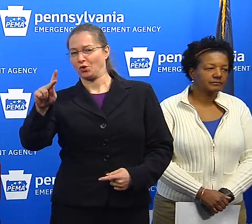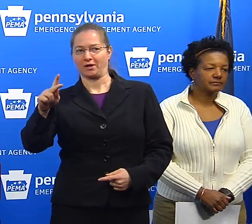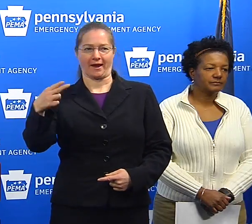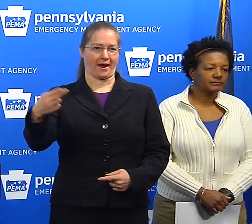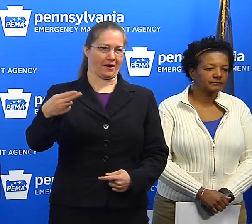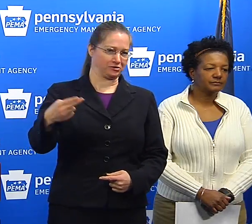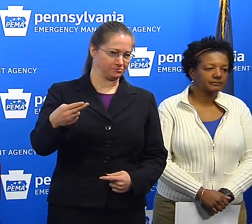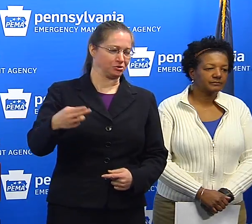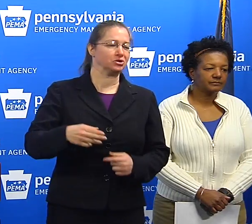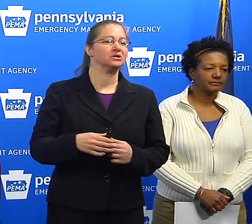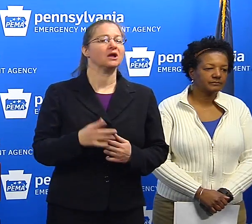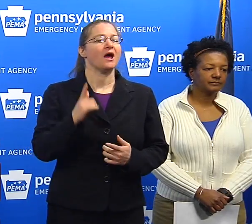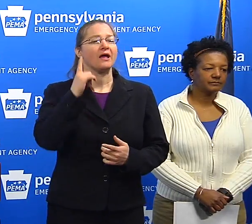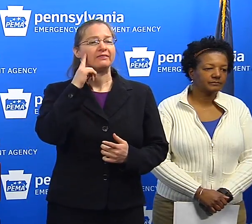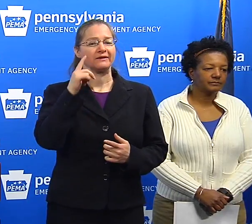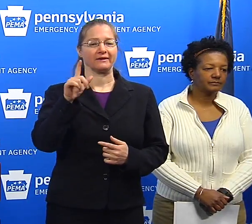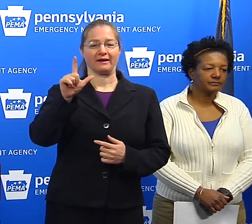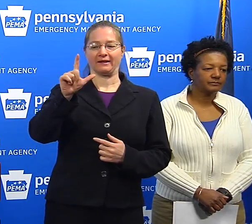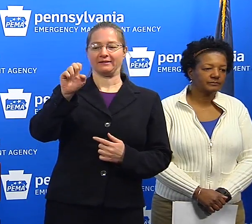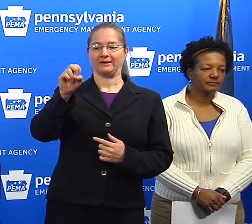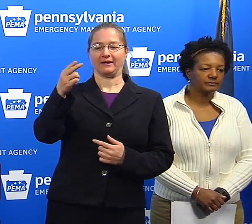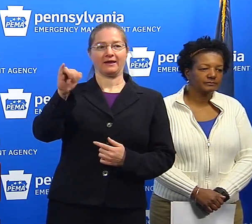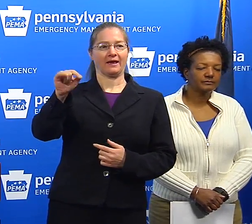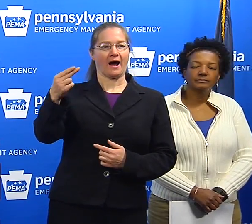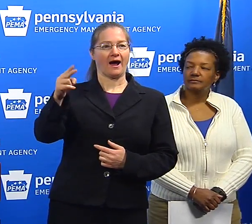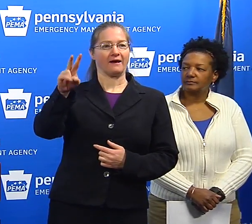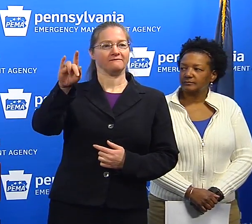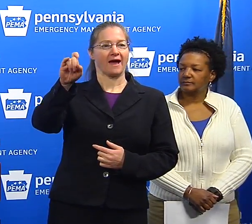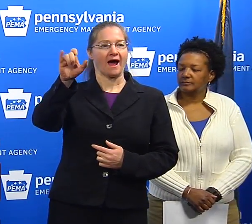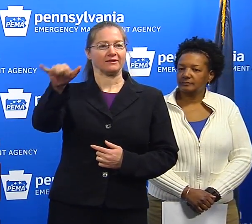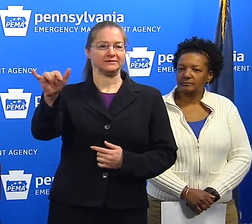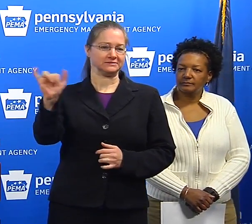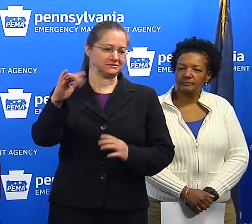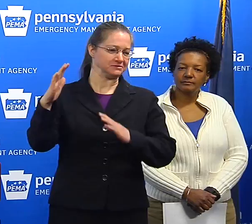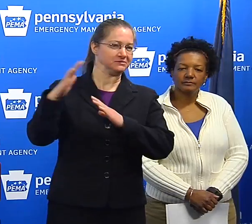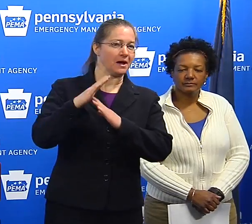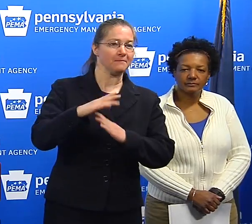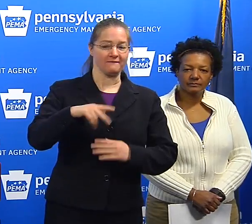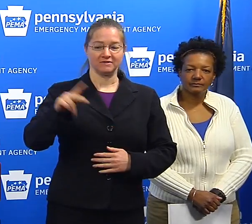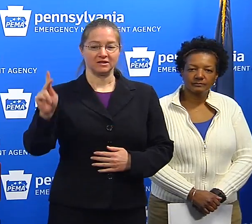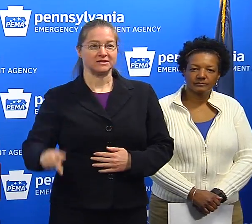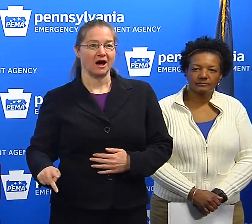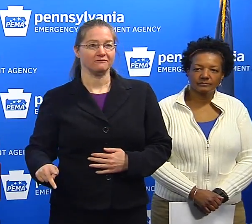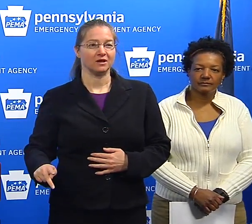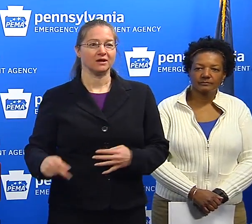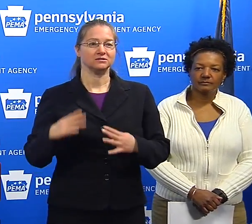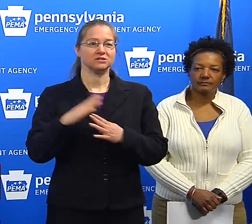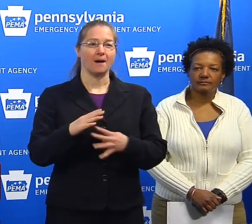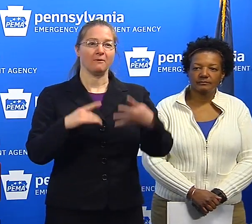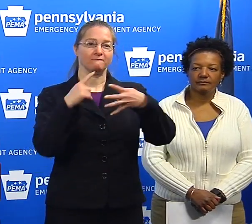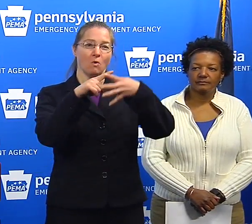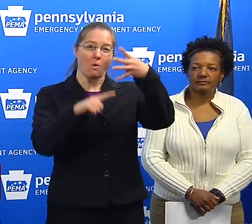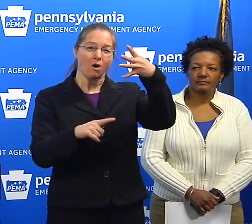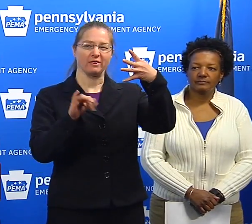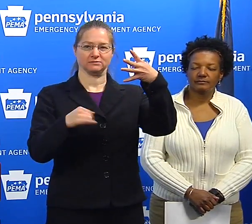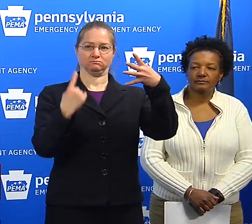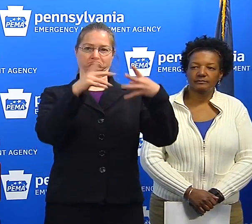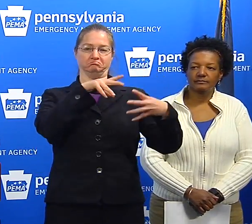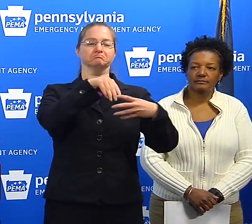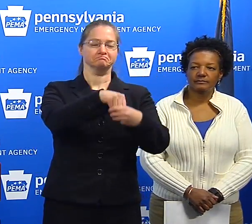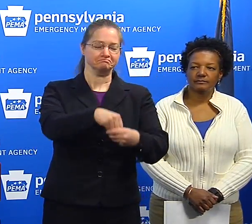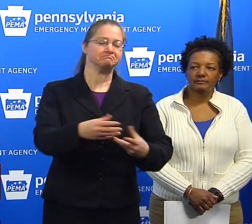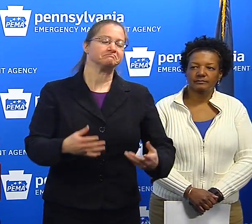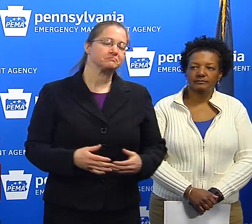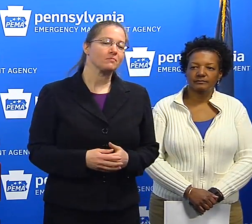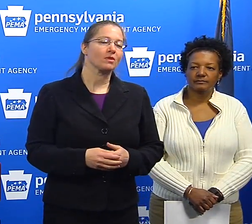it's the biggest in living memory in the Lehigh Valley. Philadelphia is one of the four biggest snowstorms they've ever had. And it was not only in